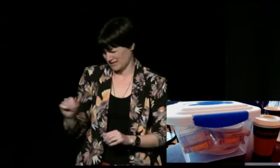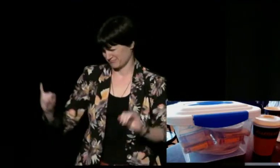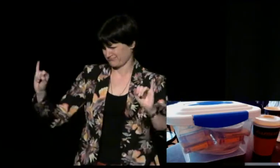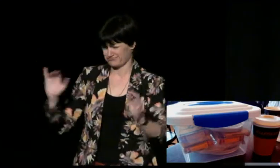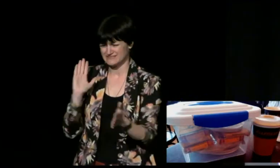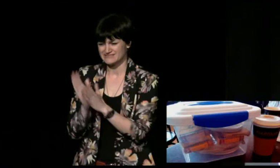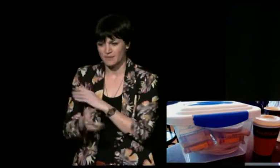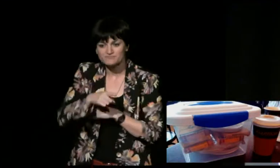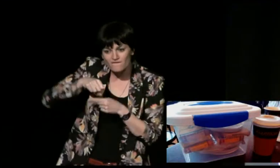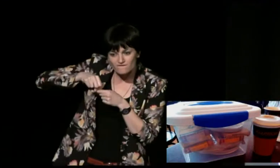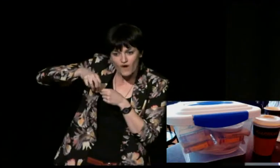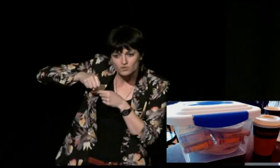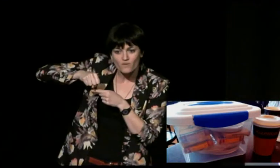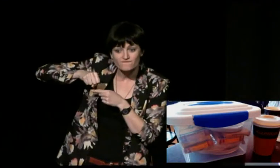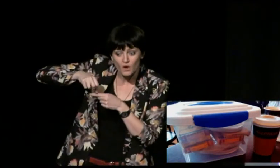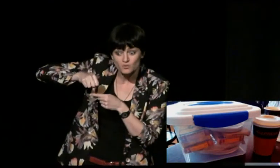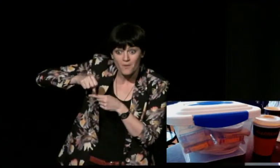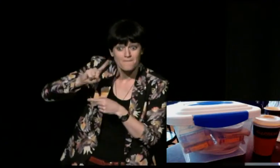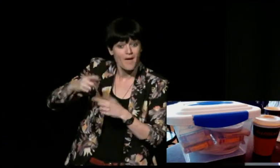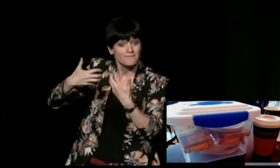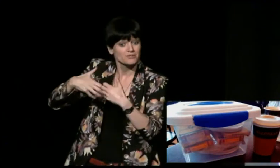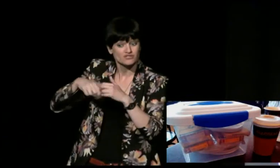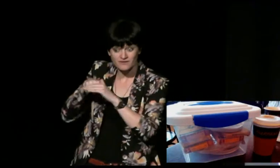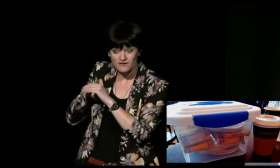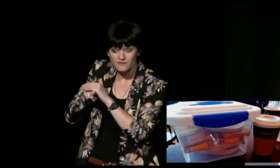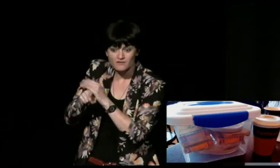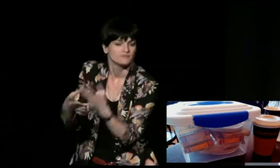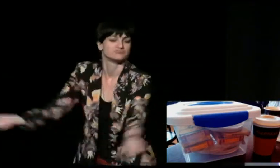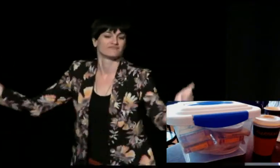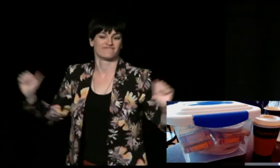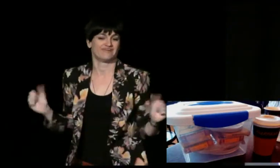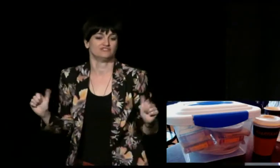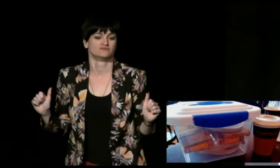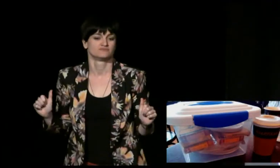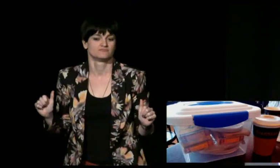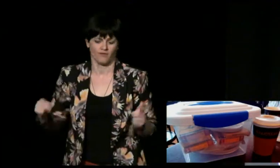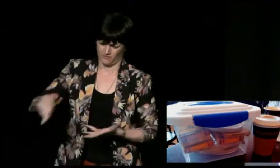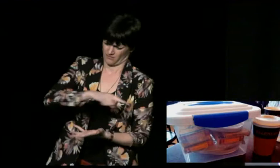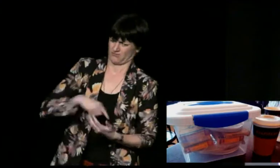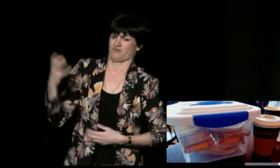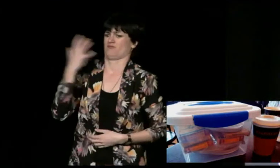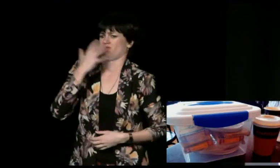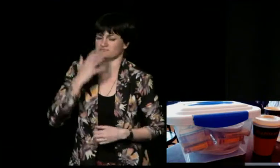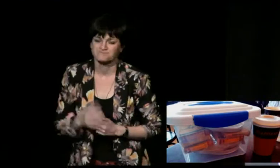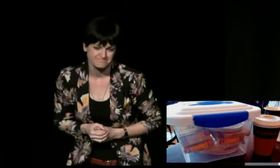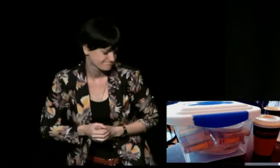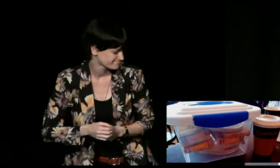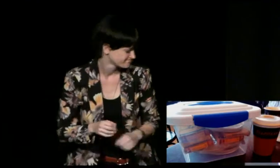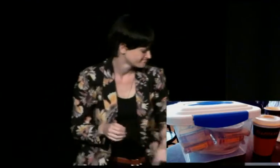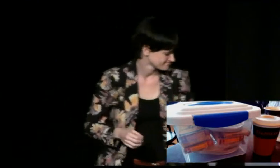free time and effort in digitising what they could. Apparently, a lot of the films were sort of dissolving as